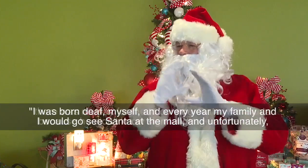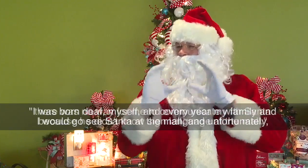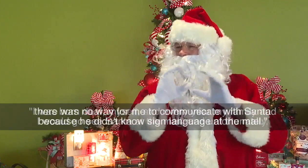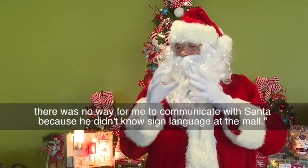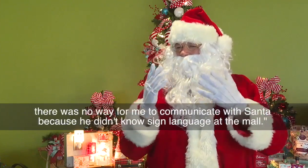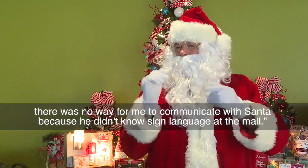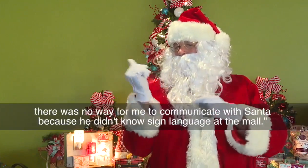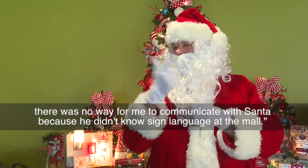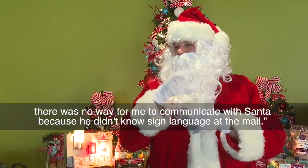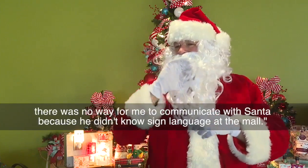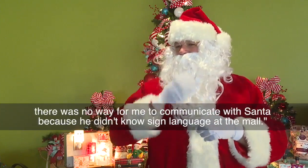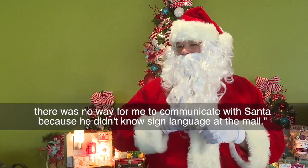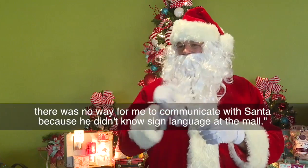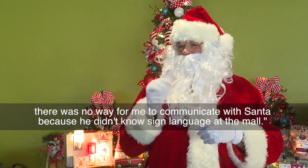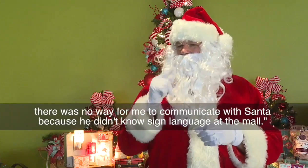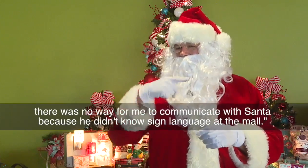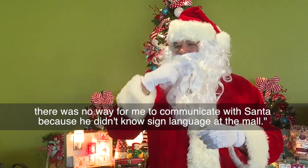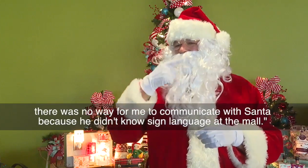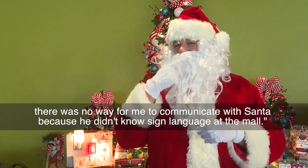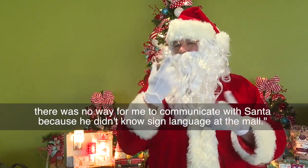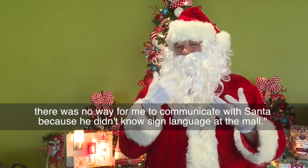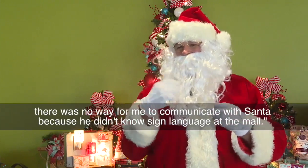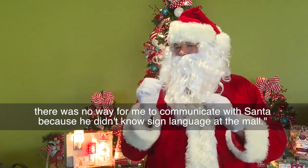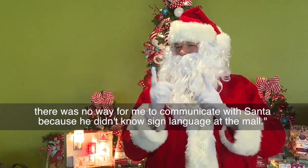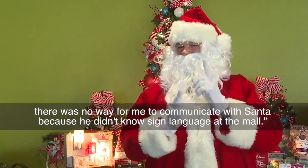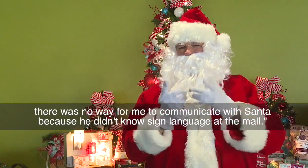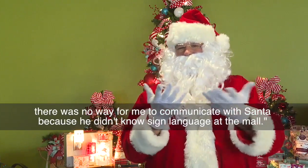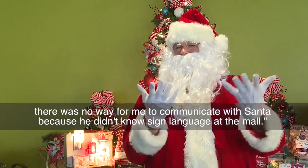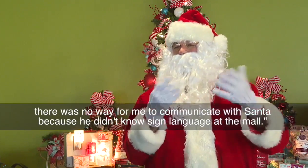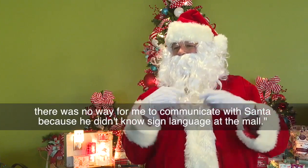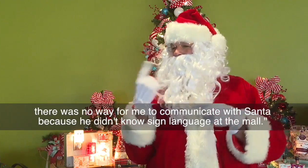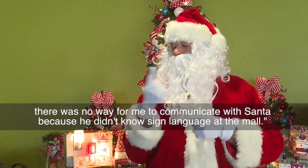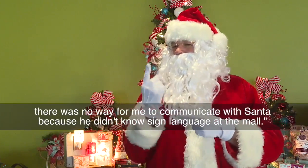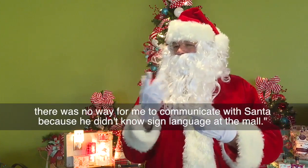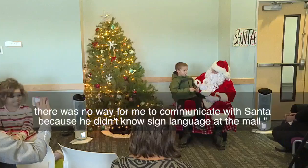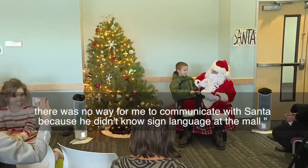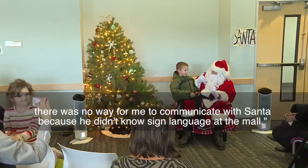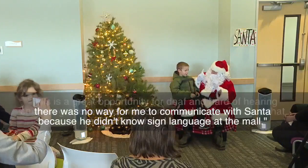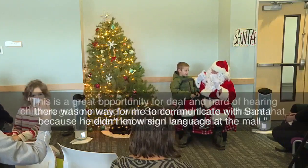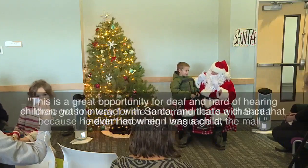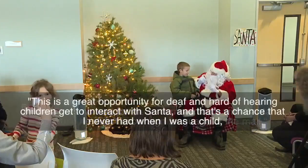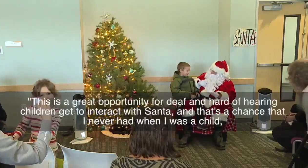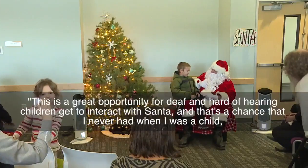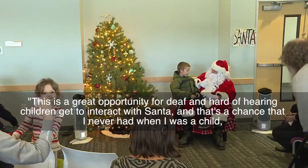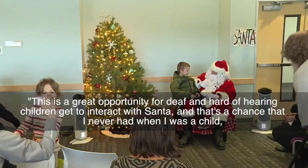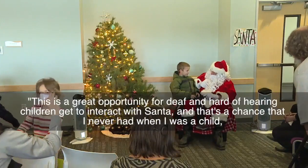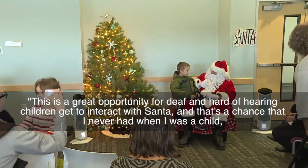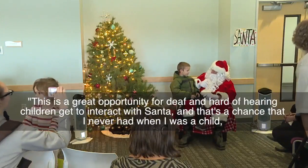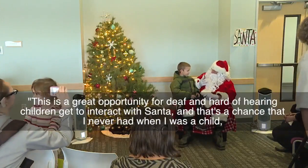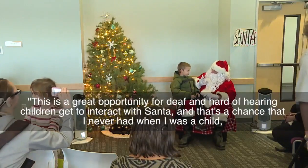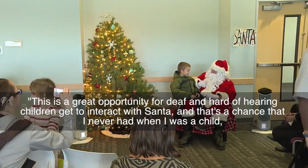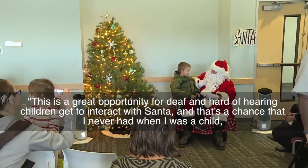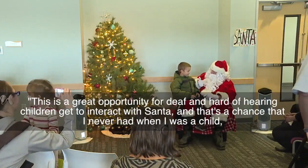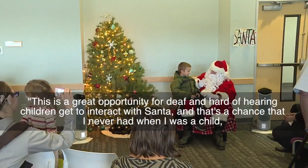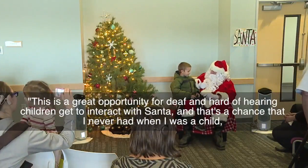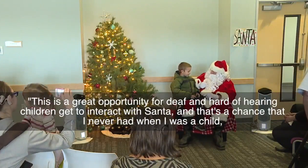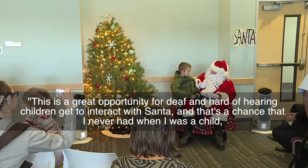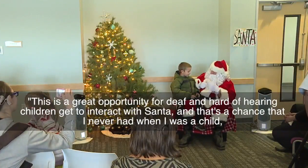there was no way for me to communicate with Santa because he didn't know sign language at the mall. So this is a great opportunity for deaf and hard of hearing children